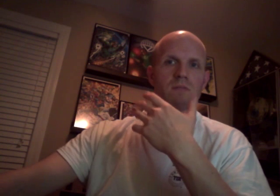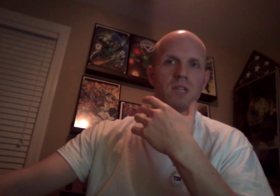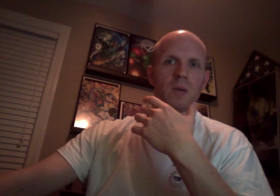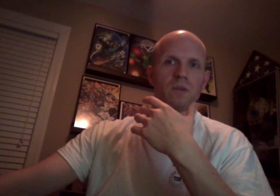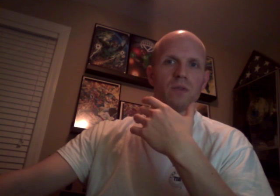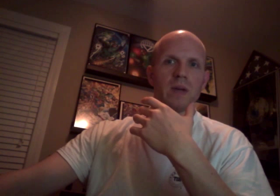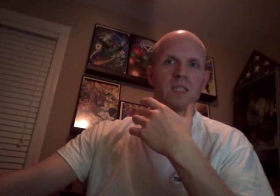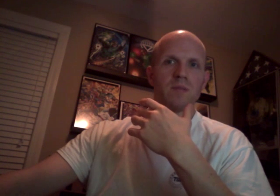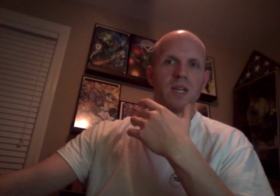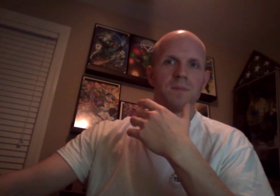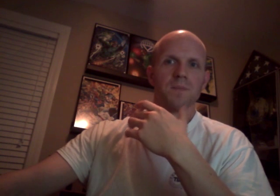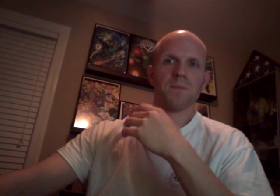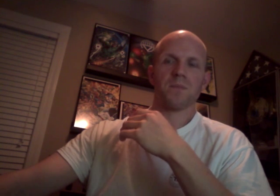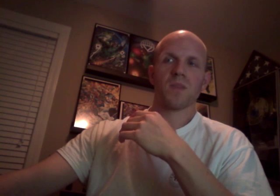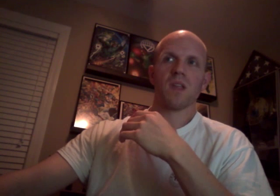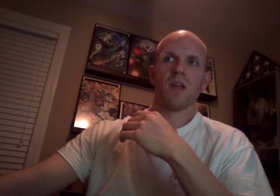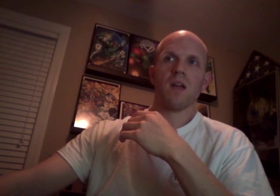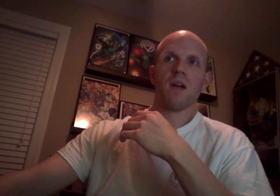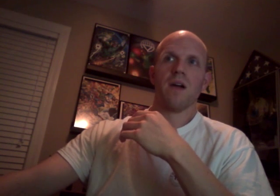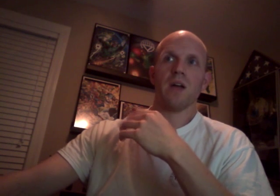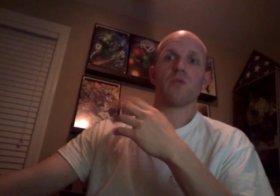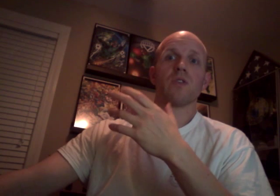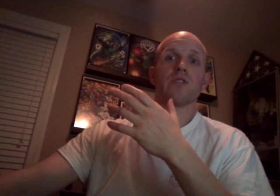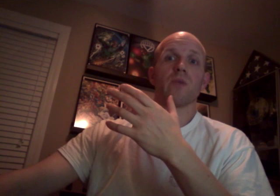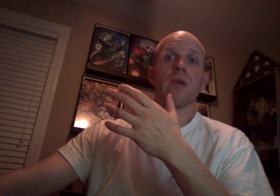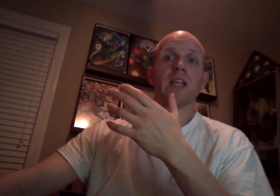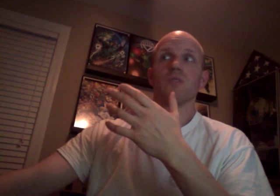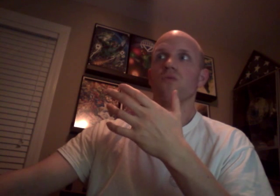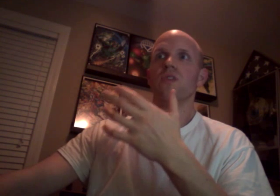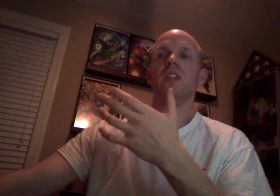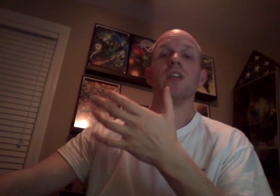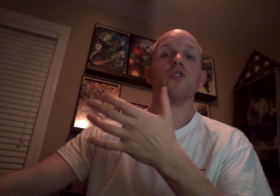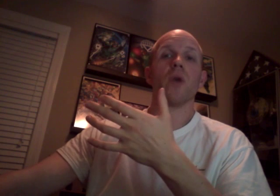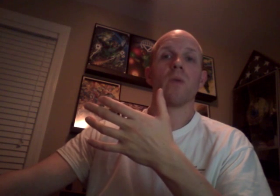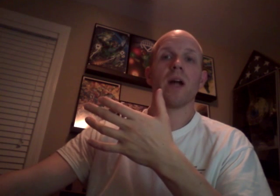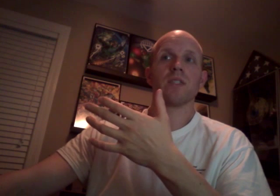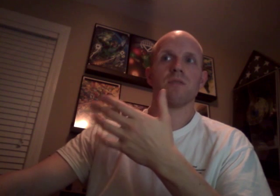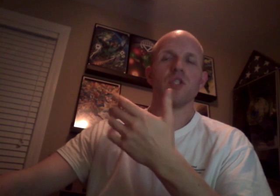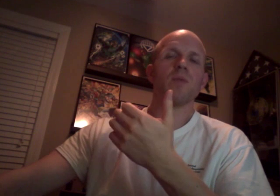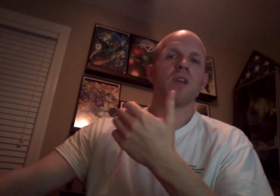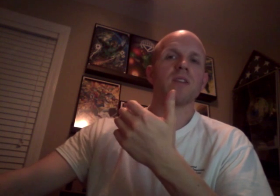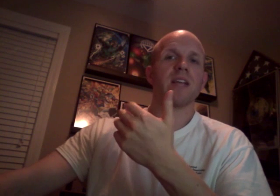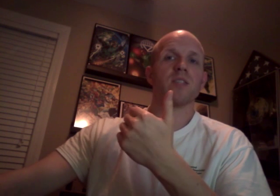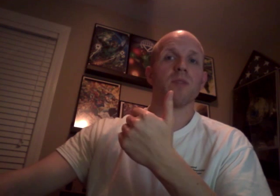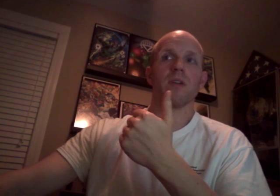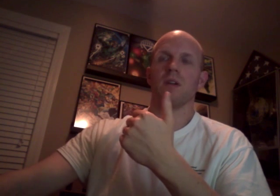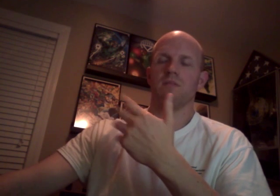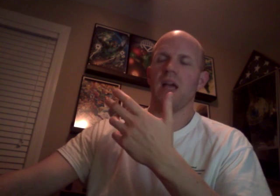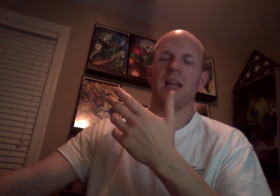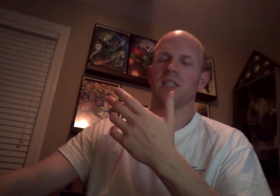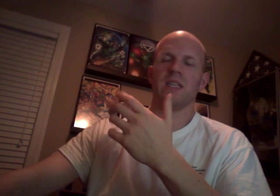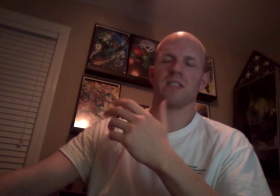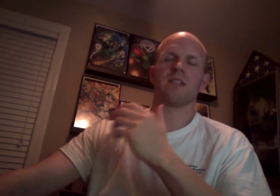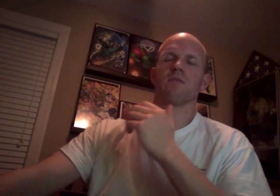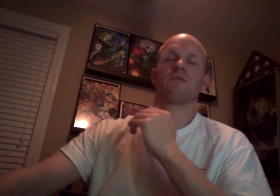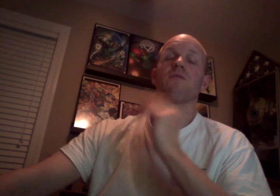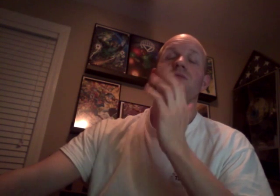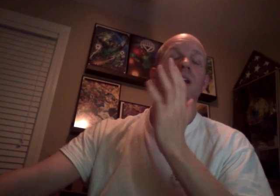the network for quite some time. It was one of those I actually really enjoyed watching. Superstar is actually pretty good, NXT is still freaking